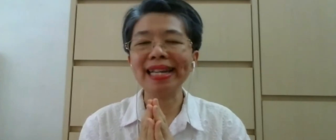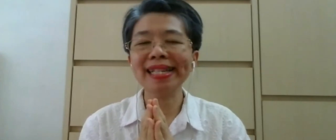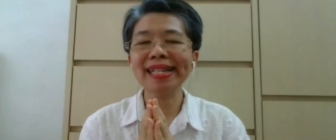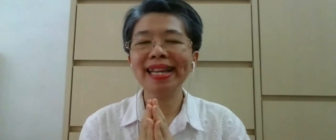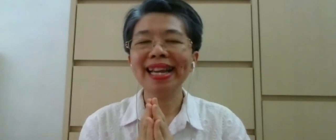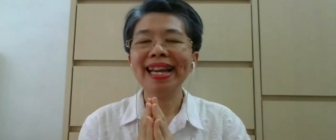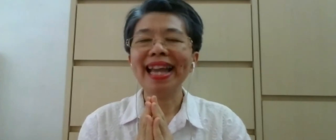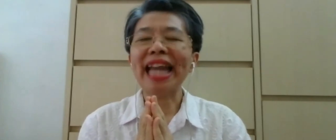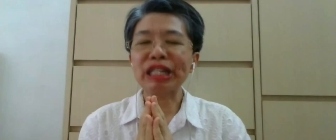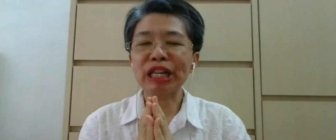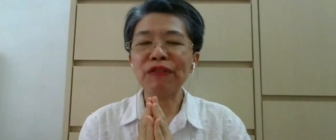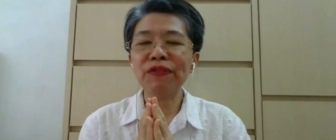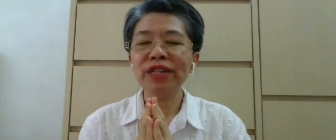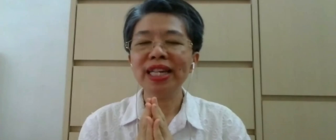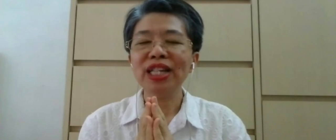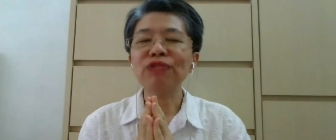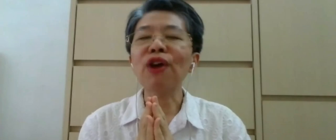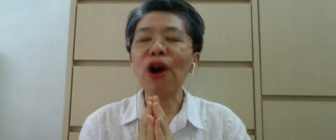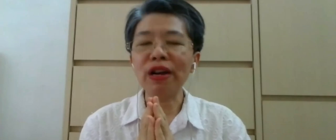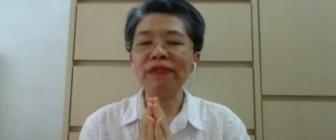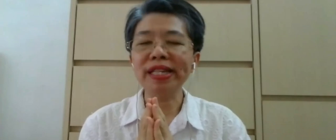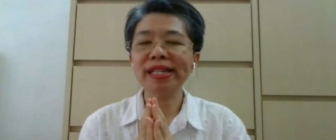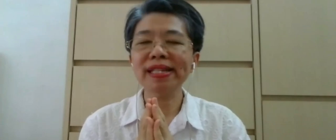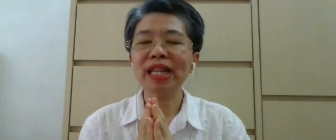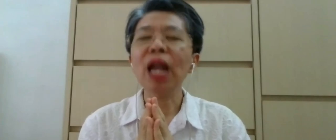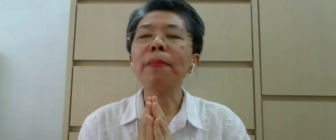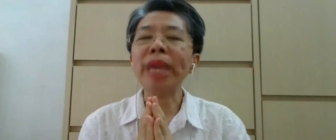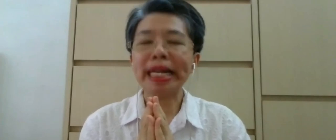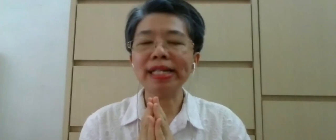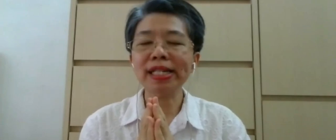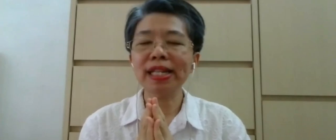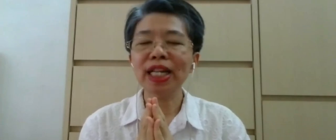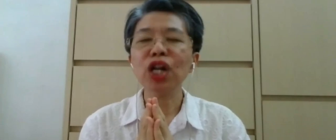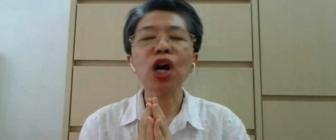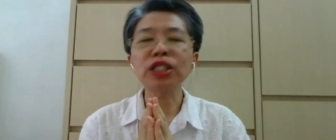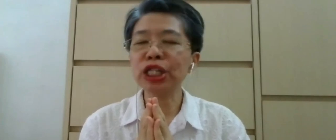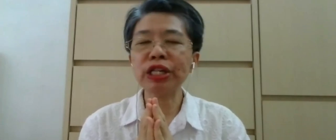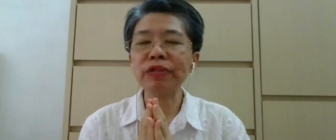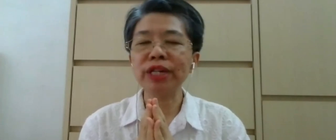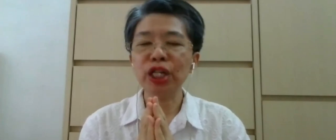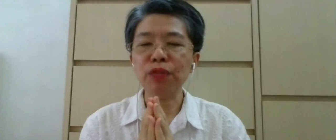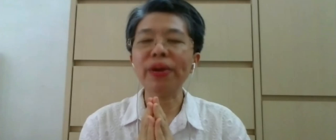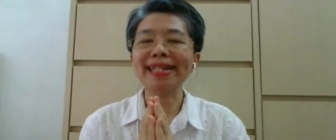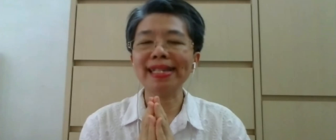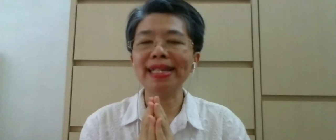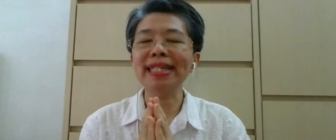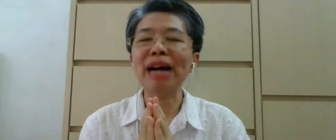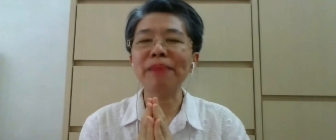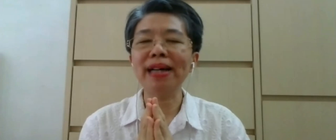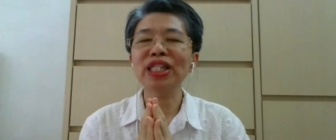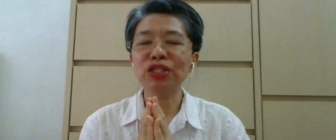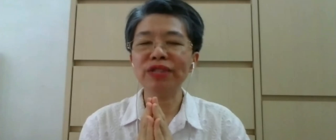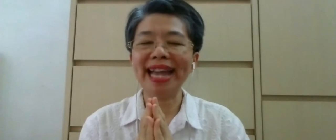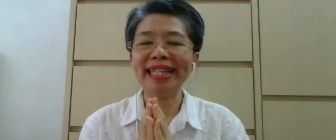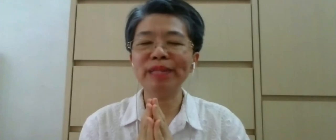blessing and a gift to all of us may us continue to practice the